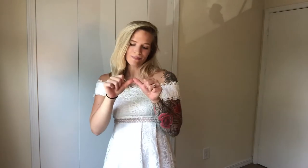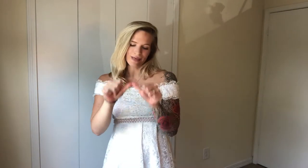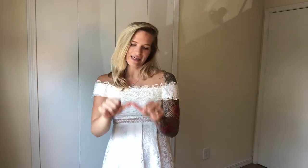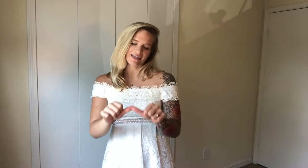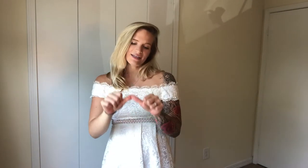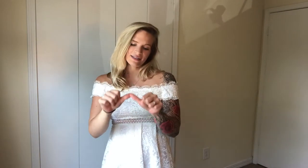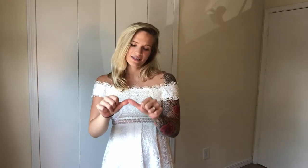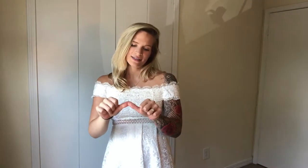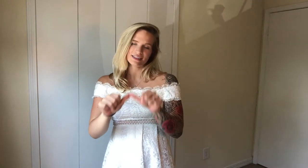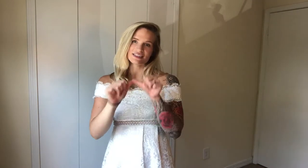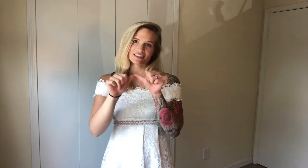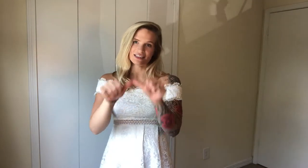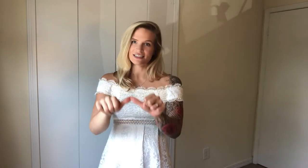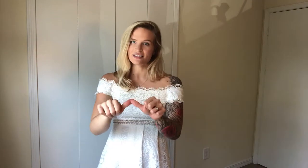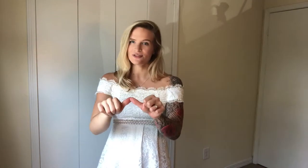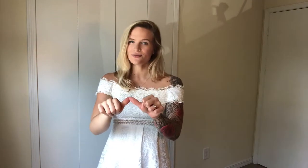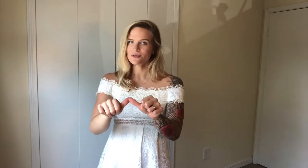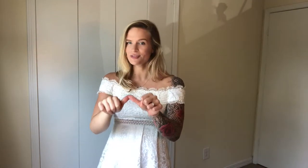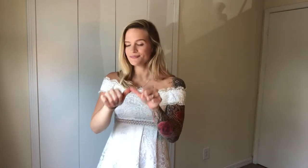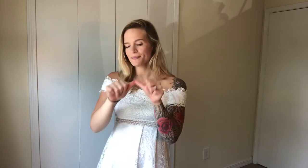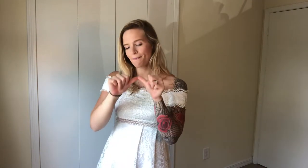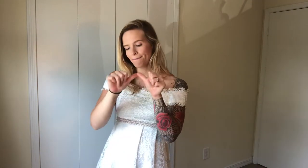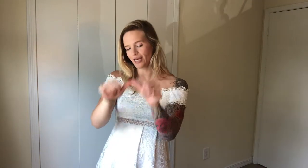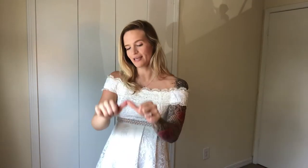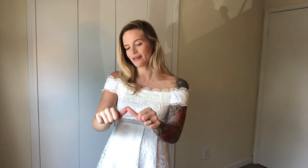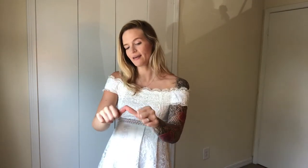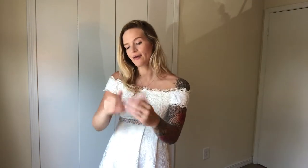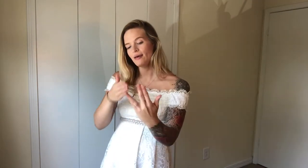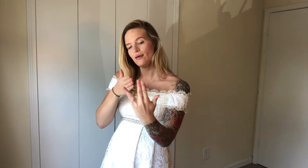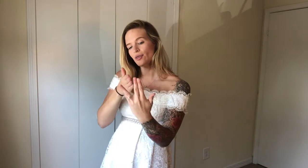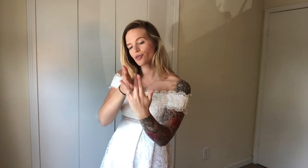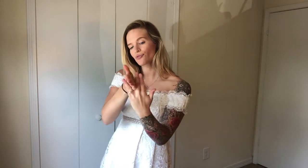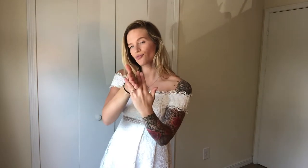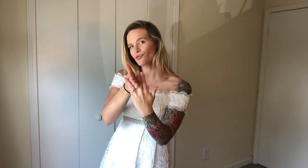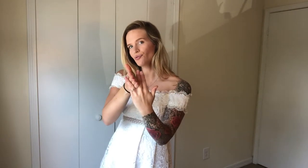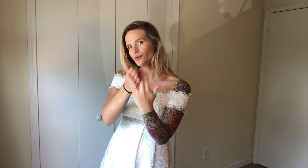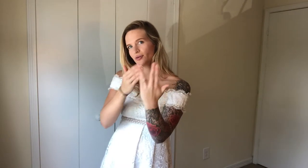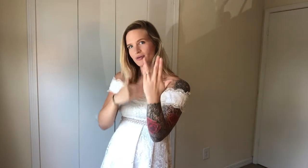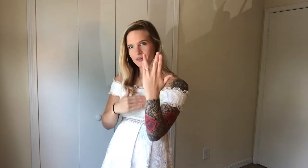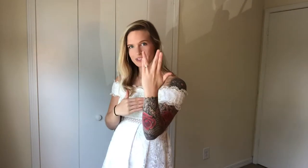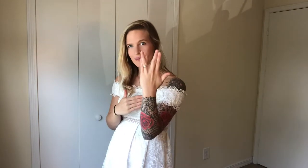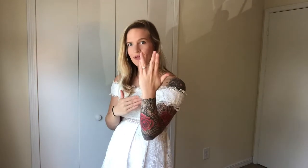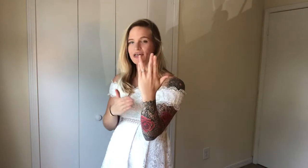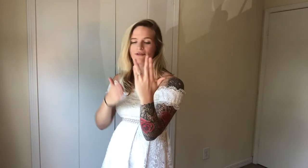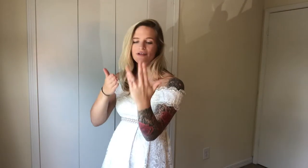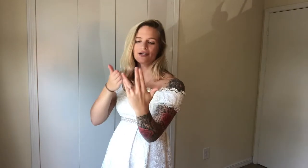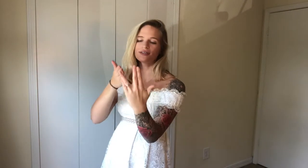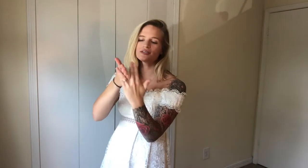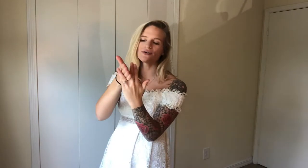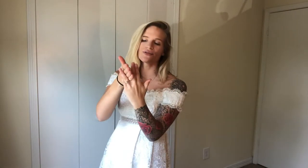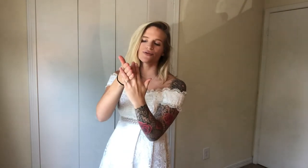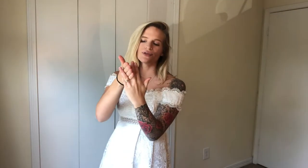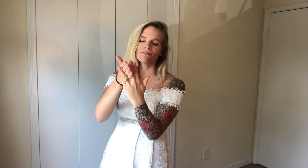make it, this is continue, make it through, separate your fingers and go through them,